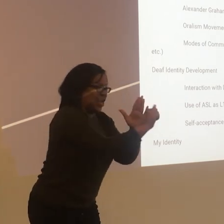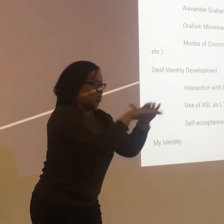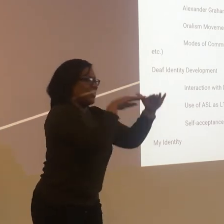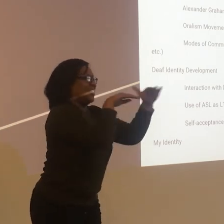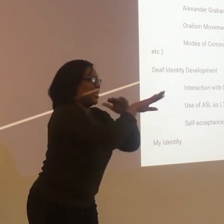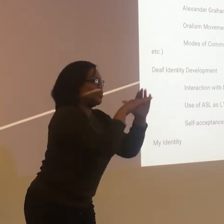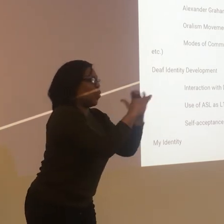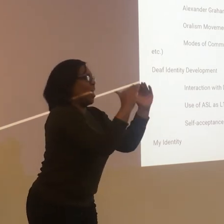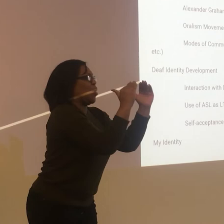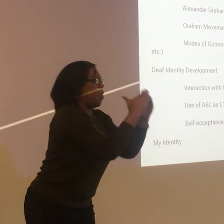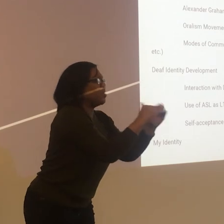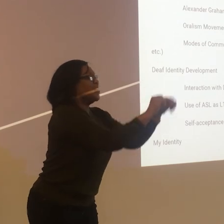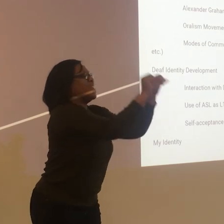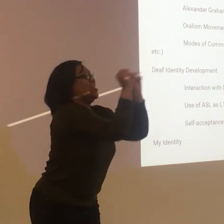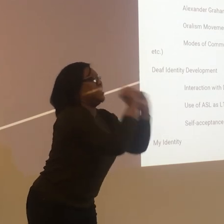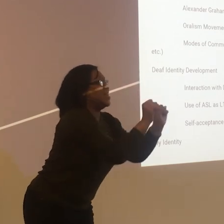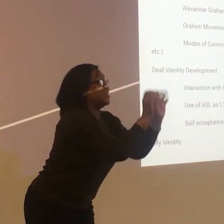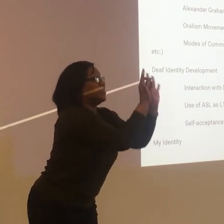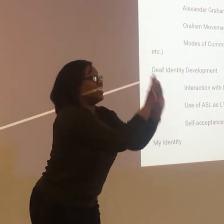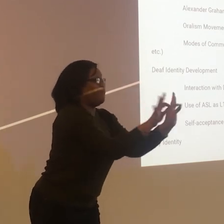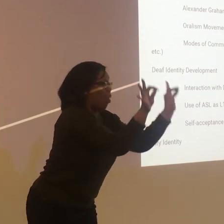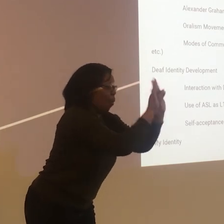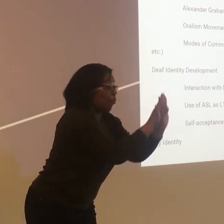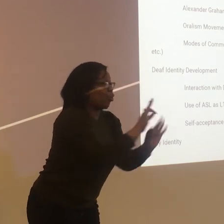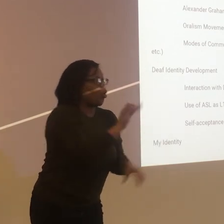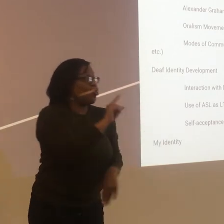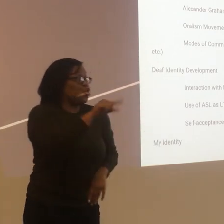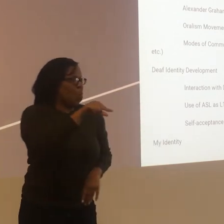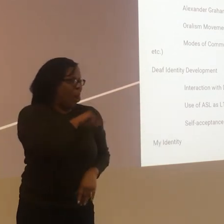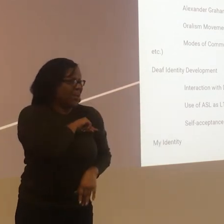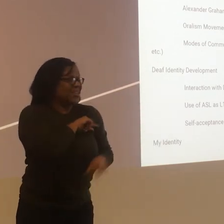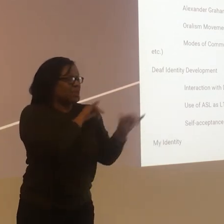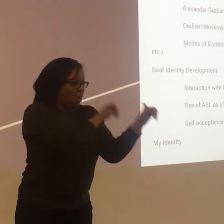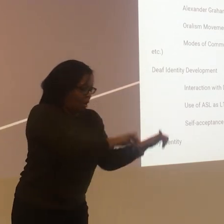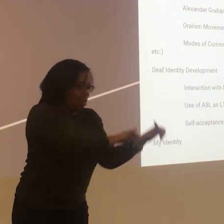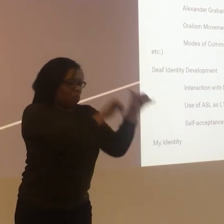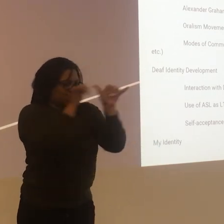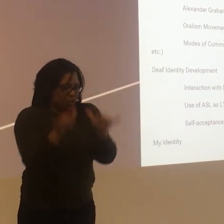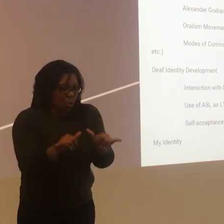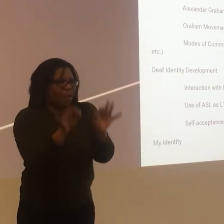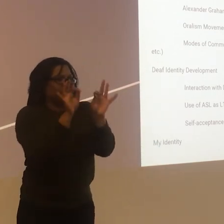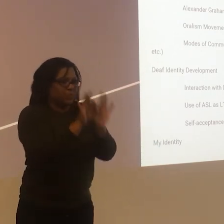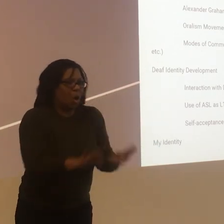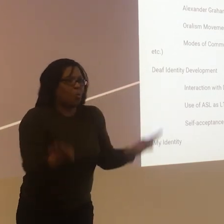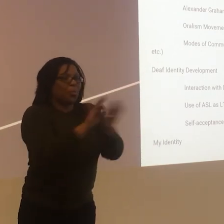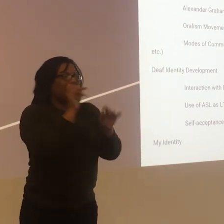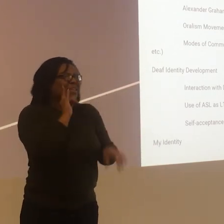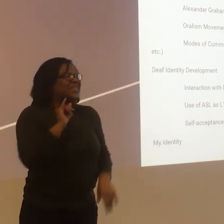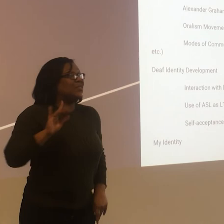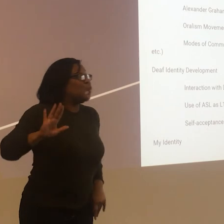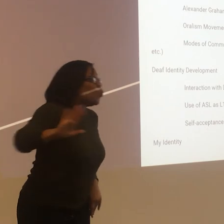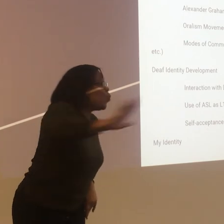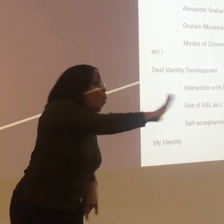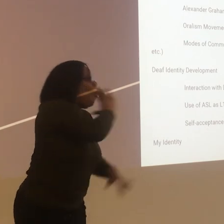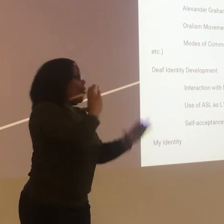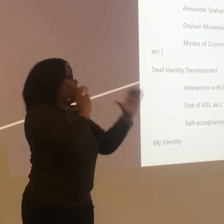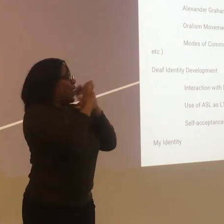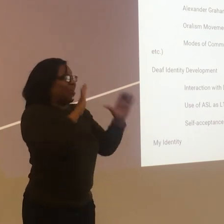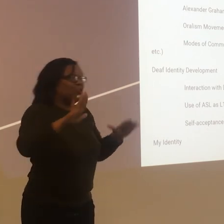that is a part of oppression. We want to have the same access that everyone else has. You have the access. I